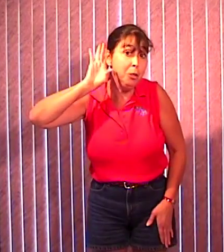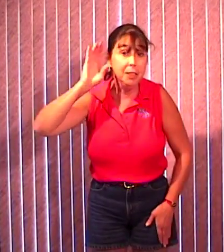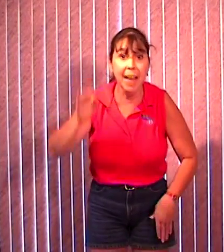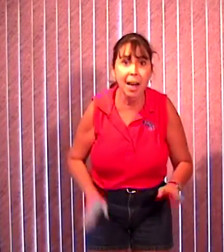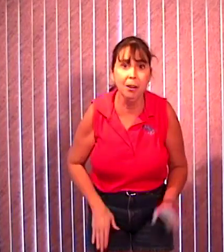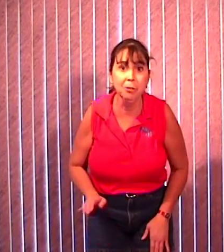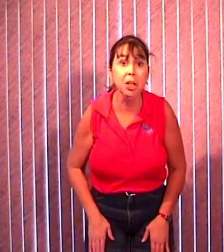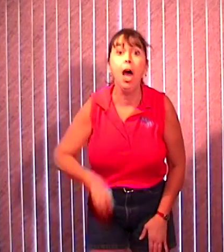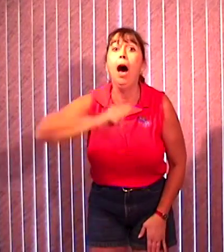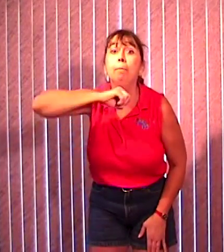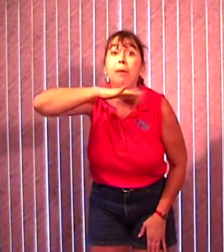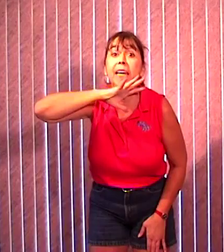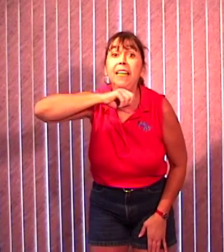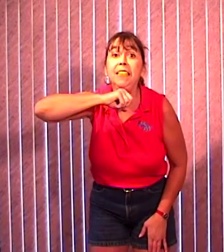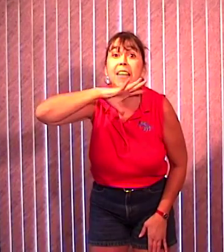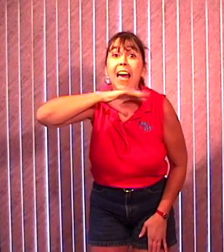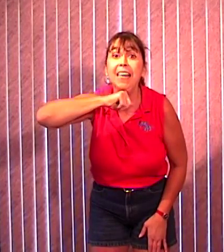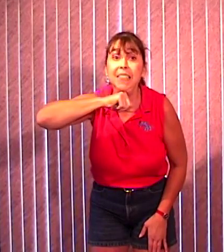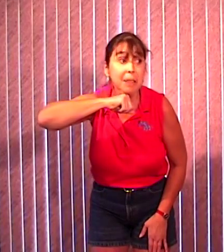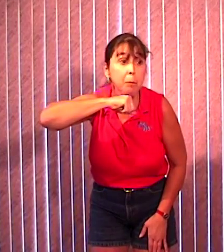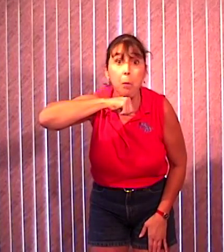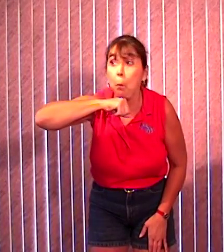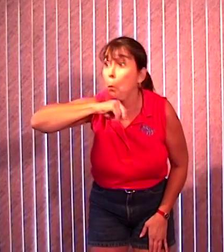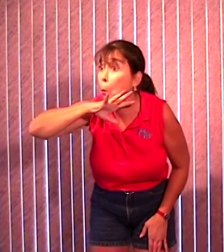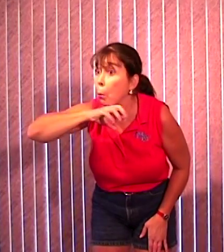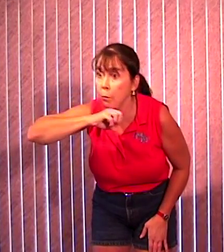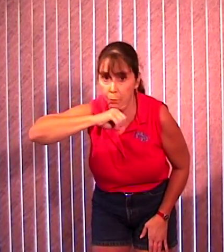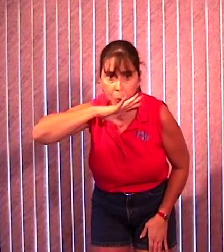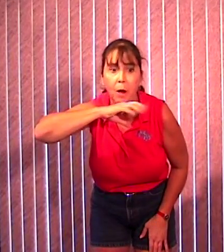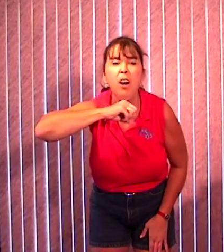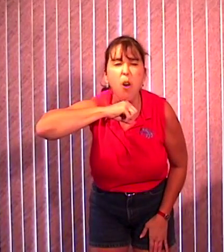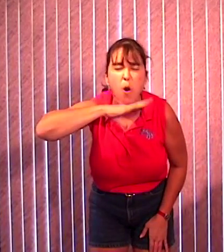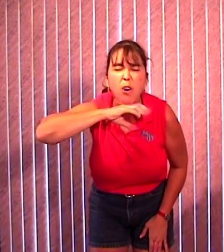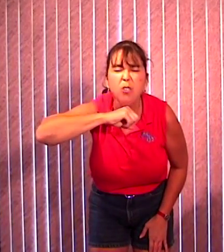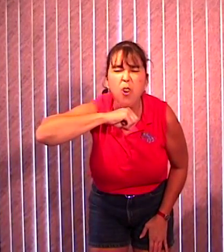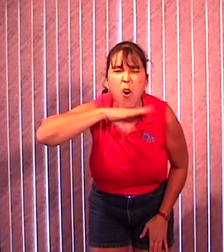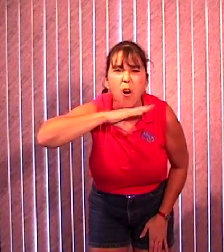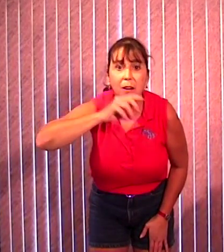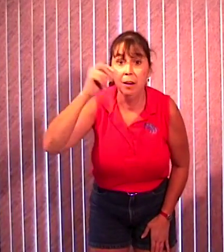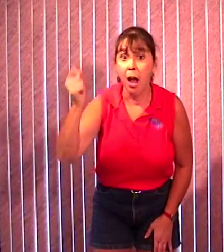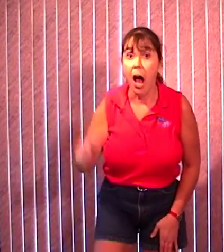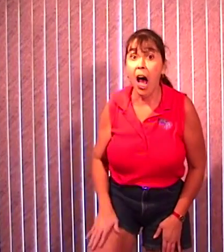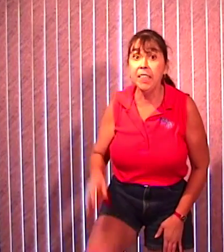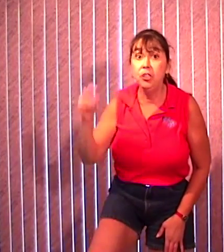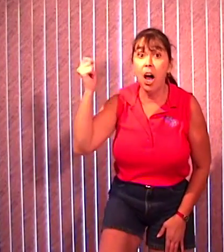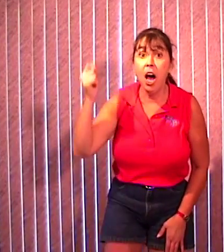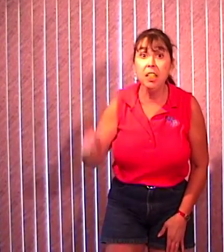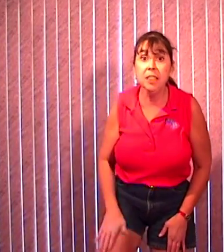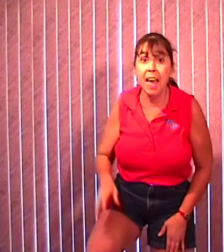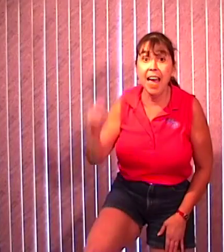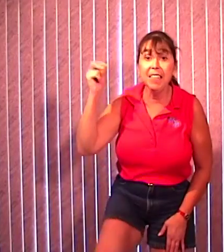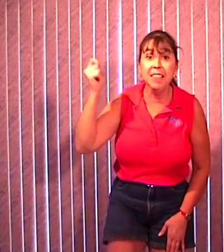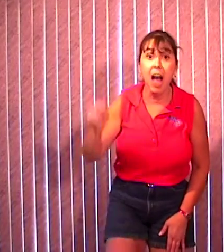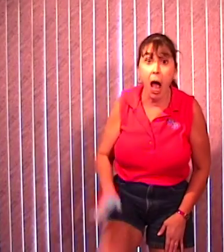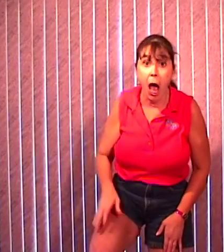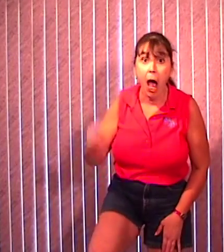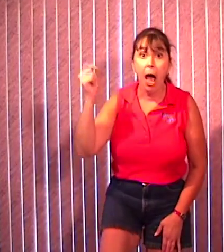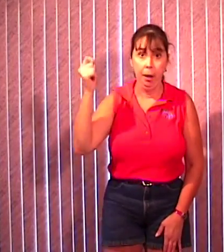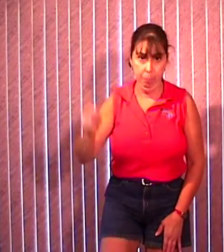sounds. A pig says oink oink. A dog says bow